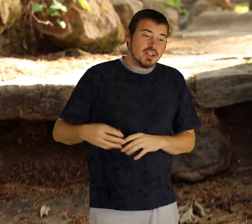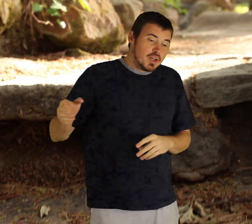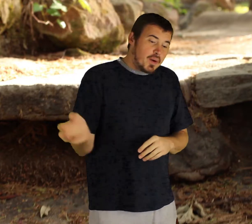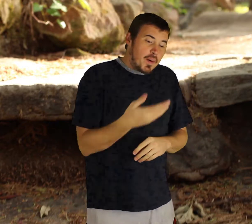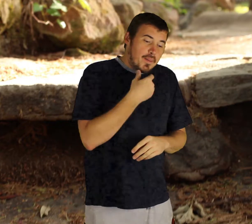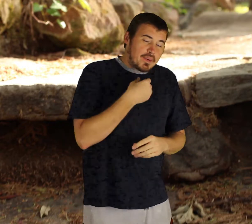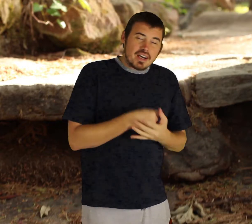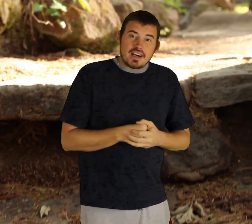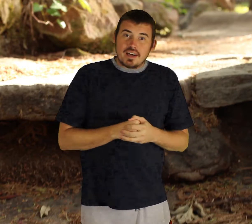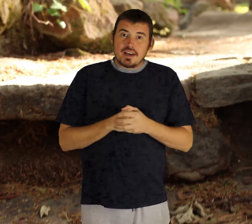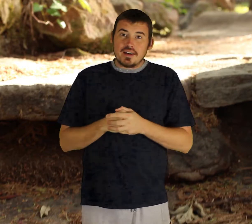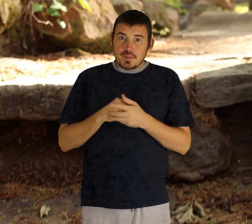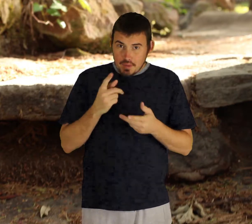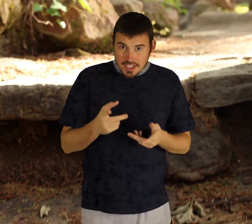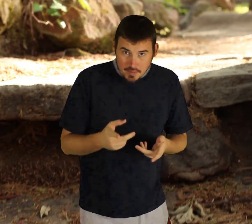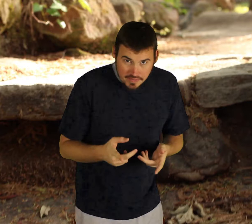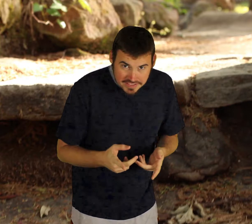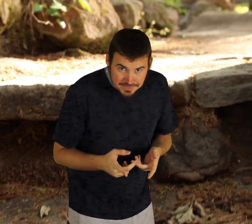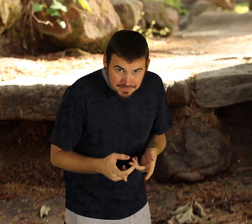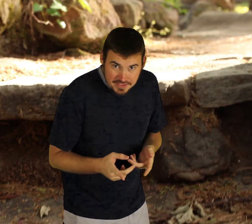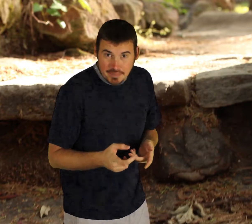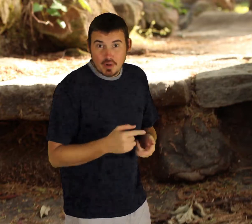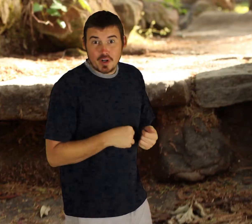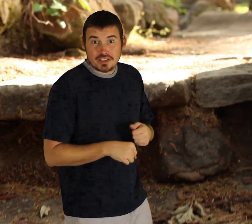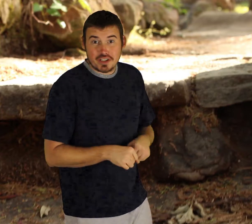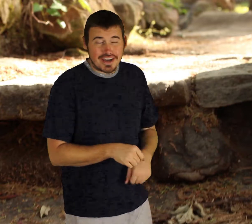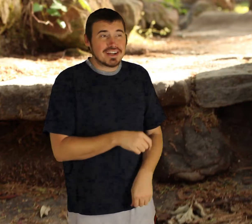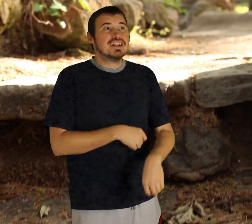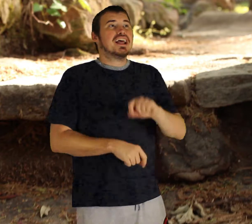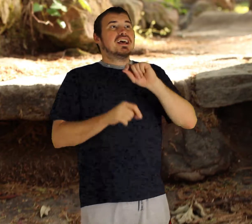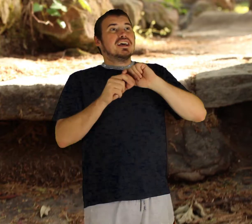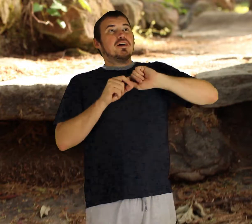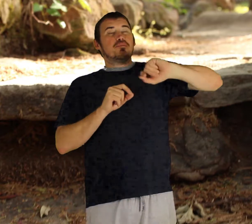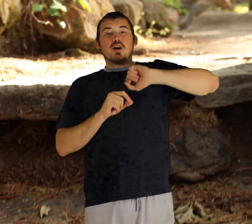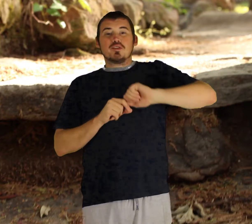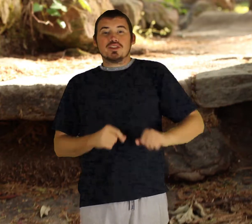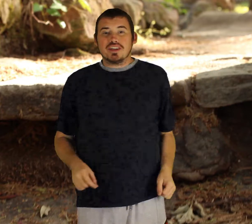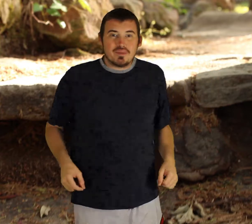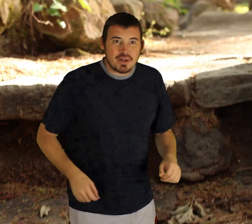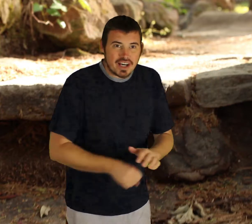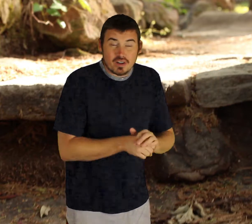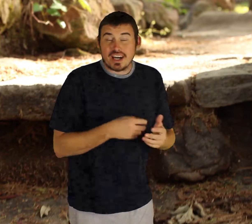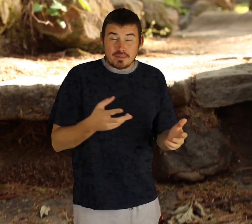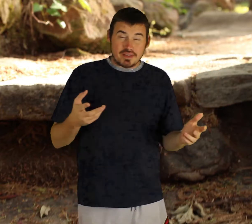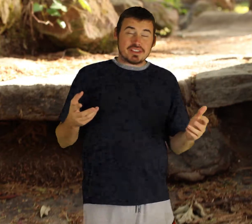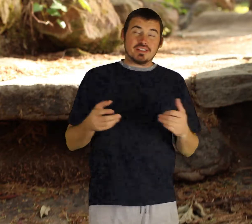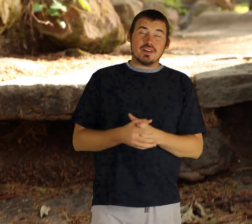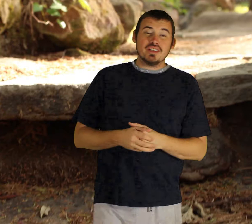but uh while we're talking about movies skipping over archie altogether marvel put out or timely was still known